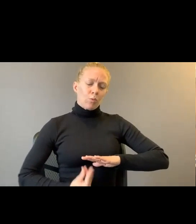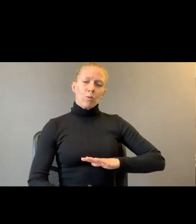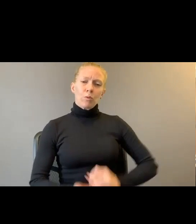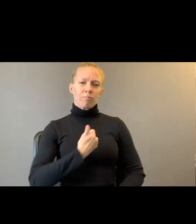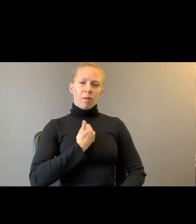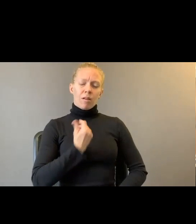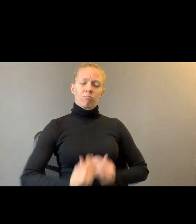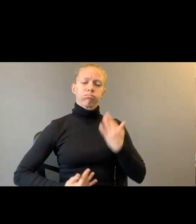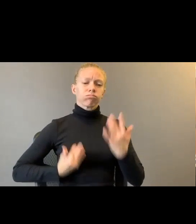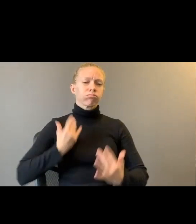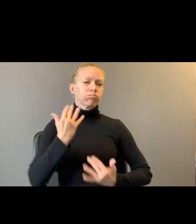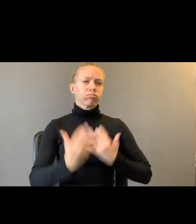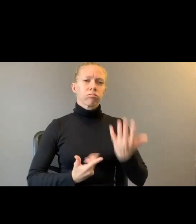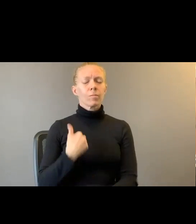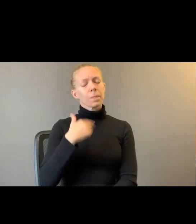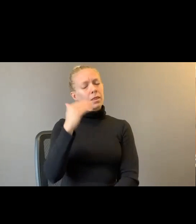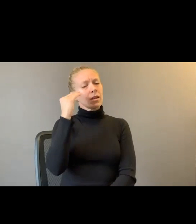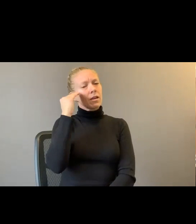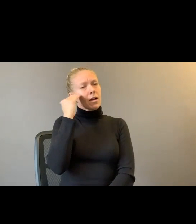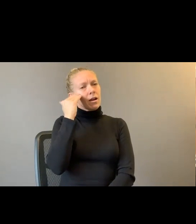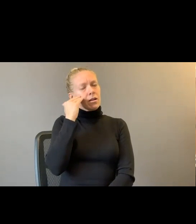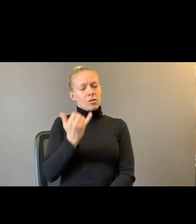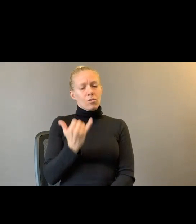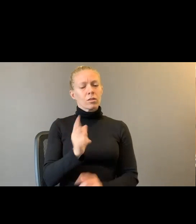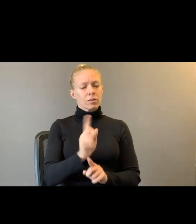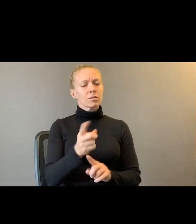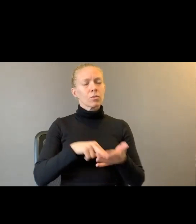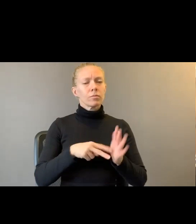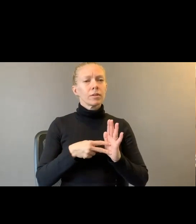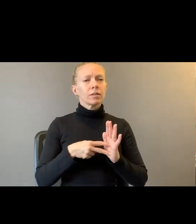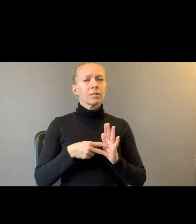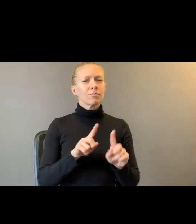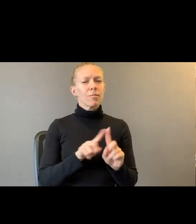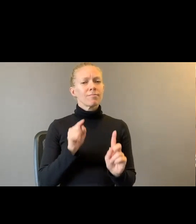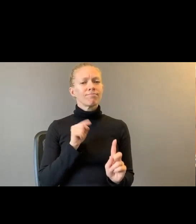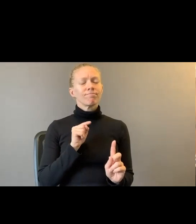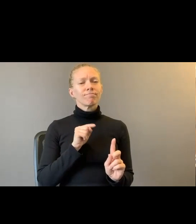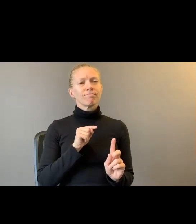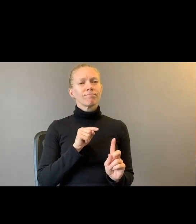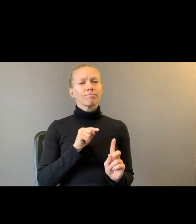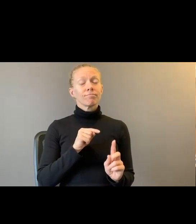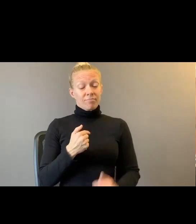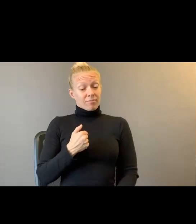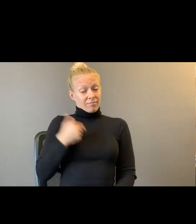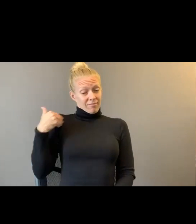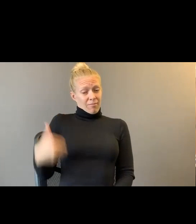know the meaning of a moment. But here's the thing. Am I intelligent life?